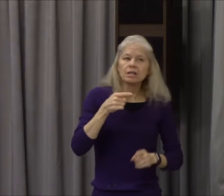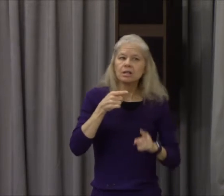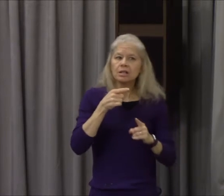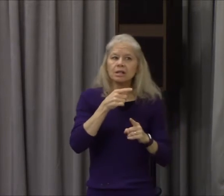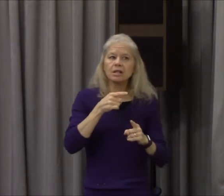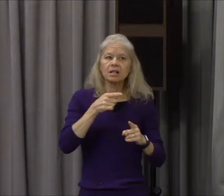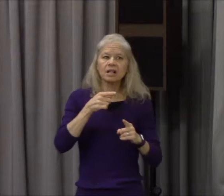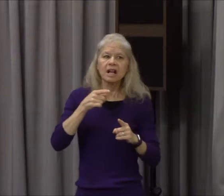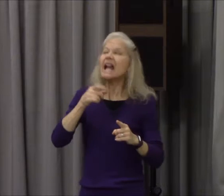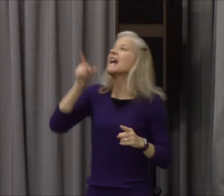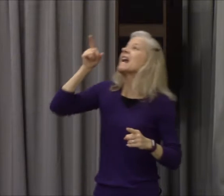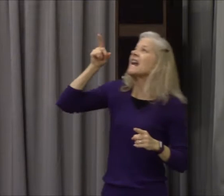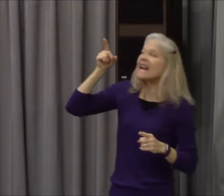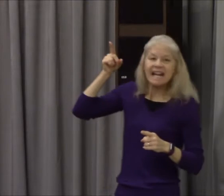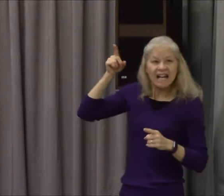here preaching on this earth.